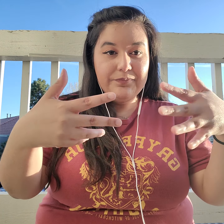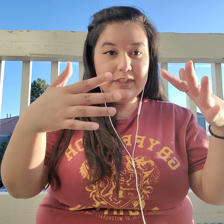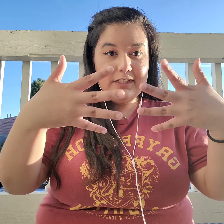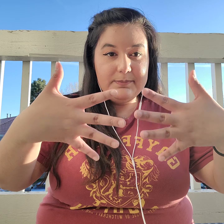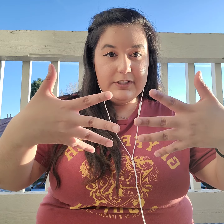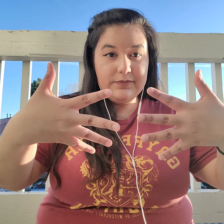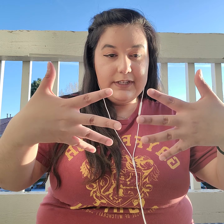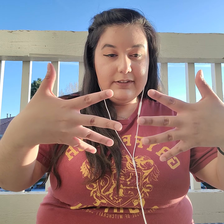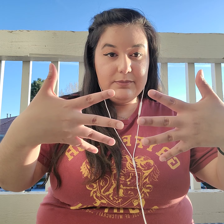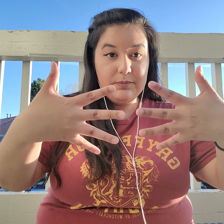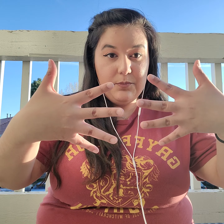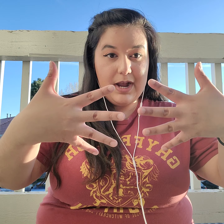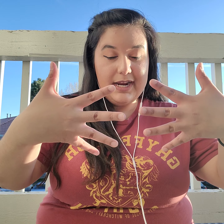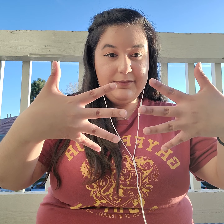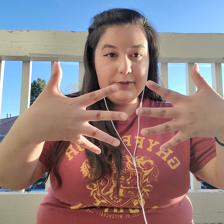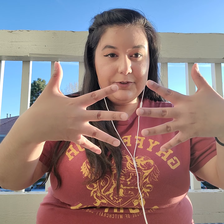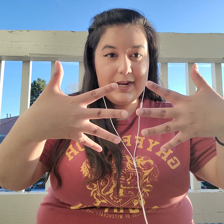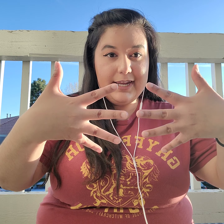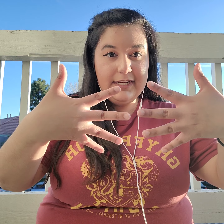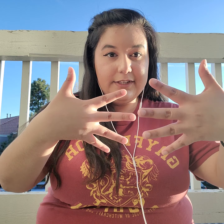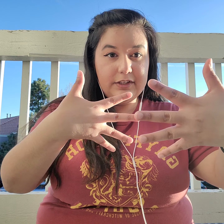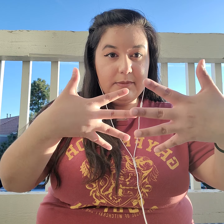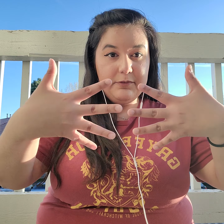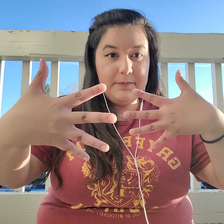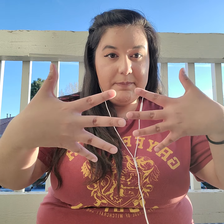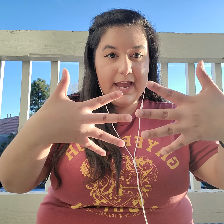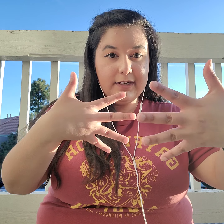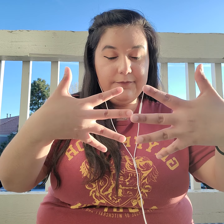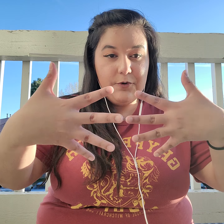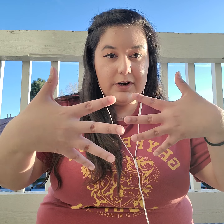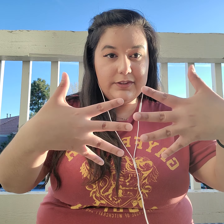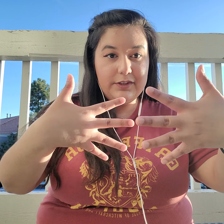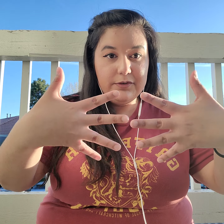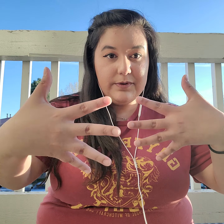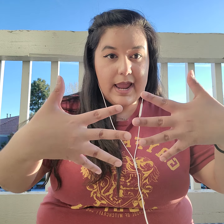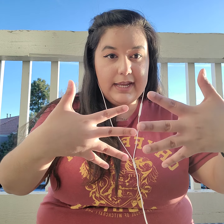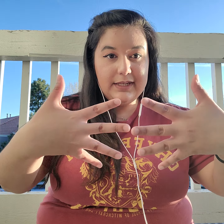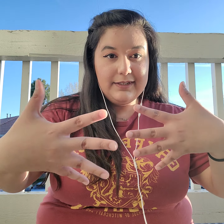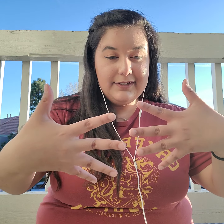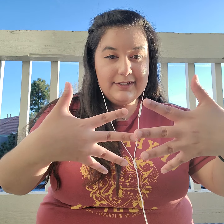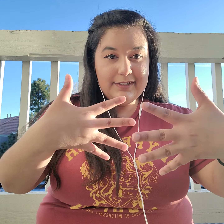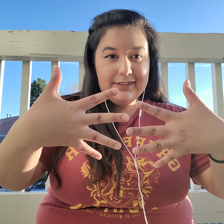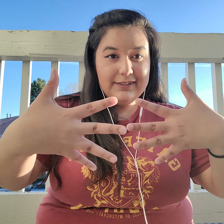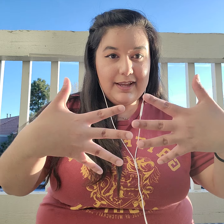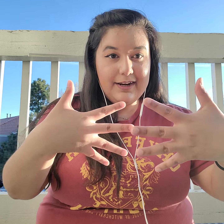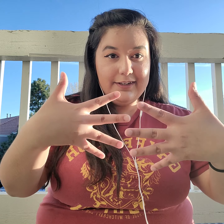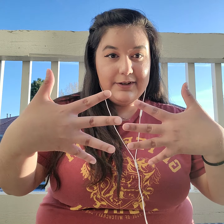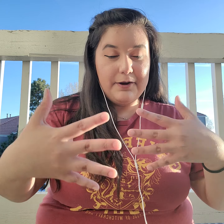Spread your fingers wide for gray. You're going to move them back and forth. Gray. There you go.